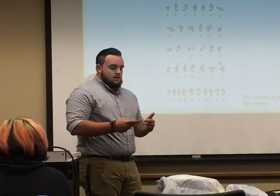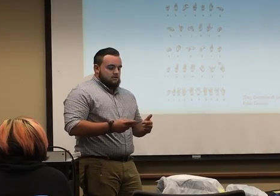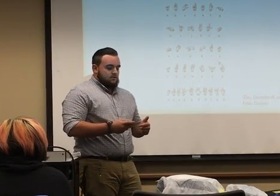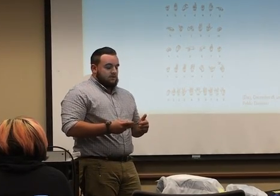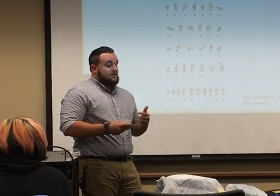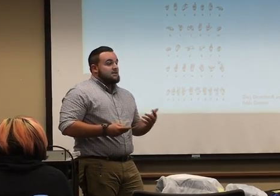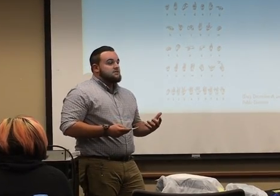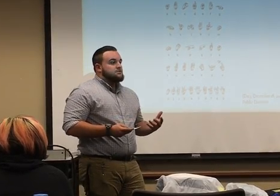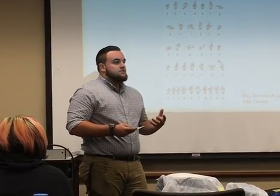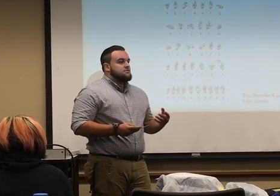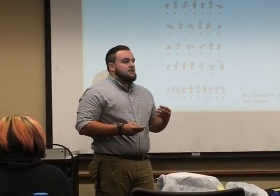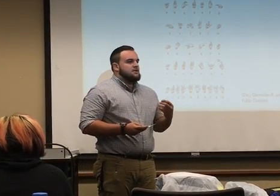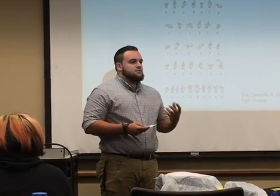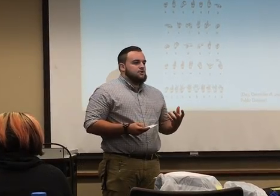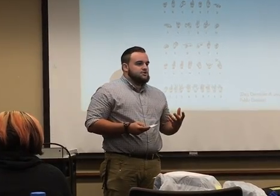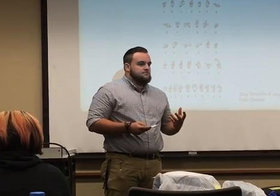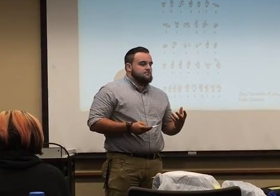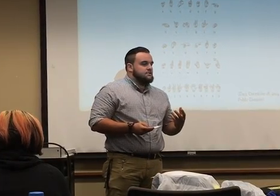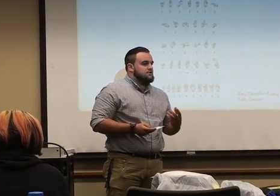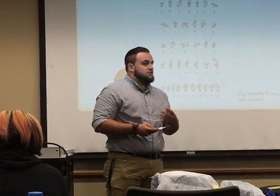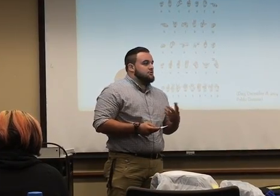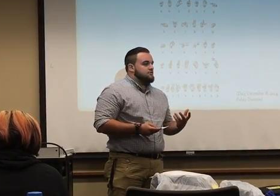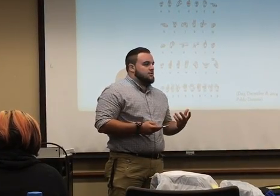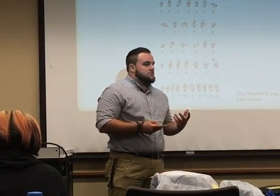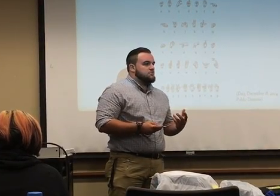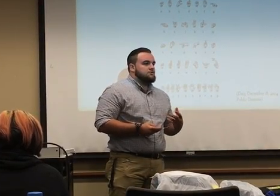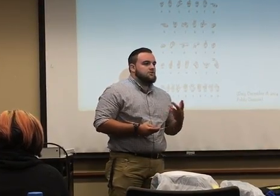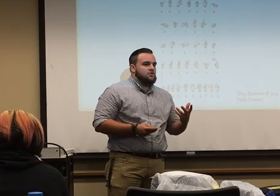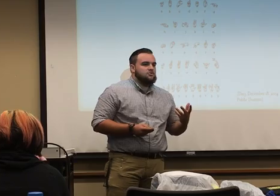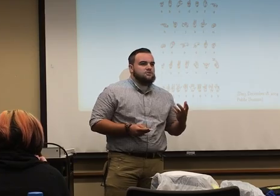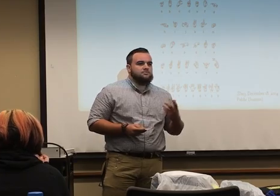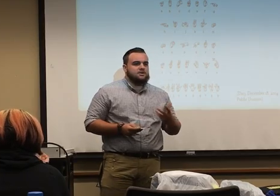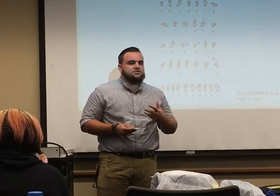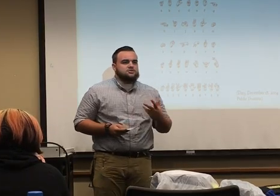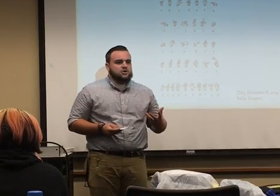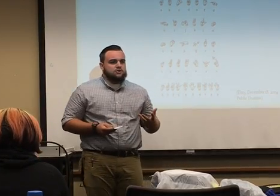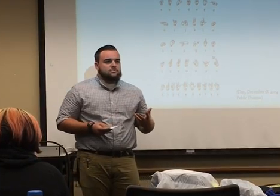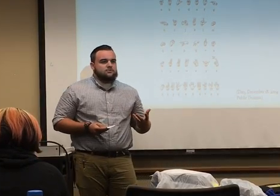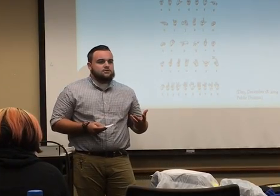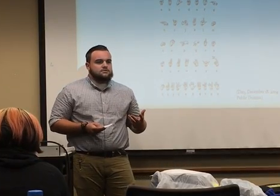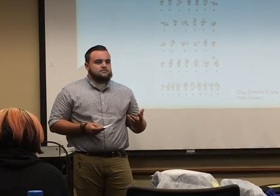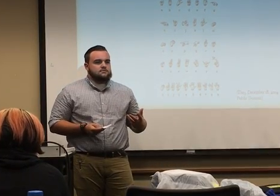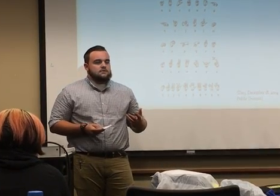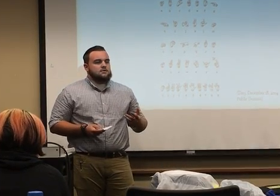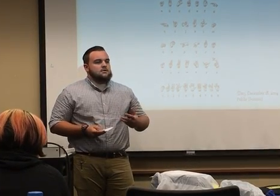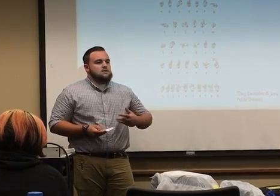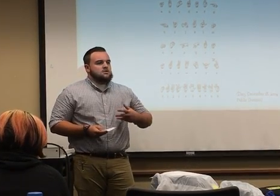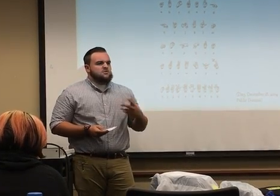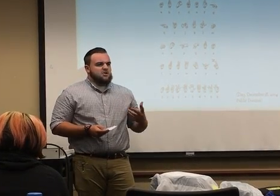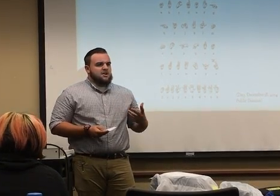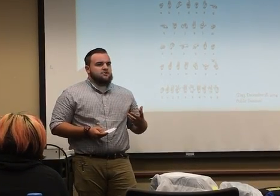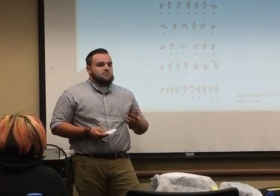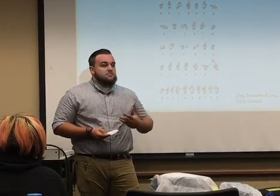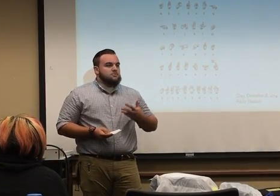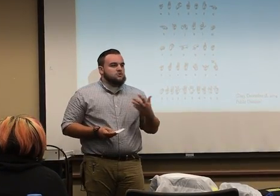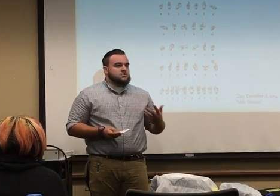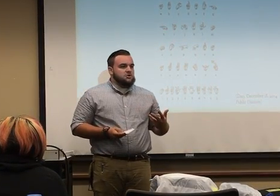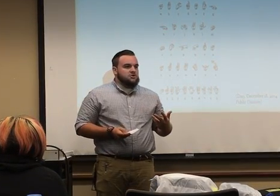So like in English, like expression is done through your voice with the volume and the pitch and the tone of your voice. So if you're angry you might be more stern